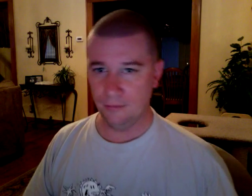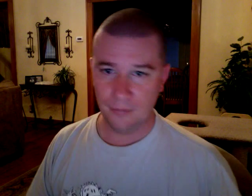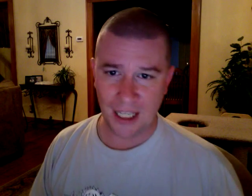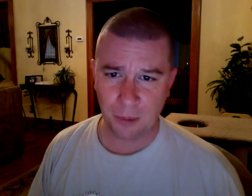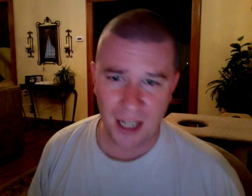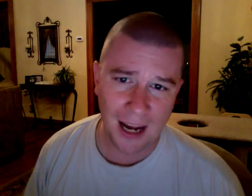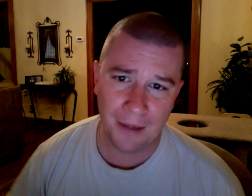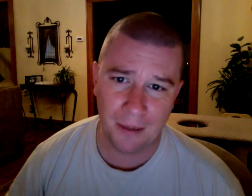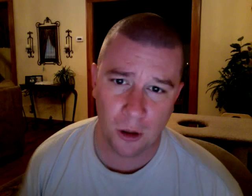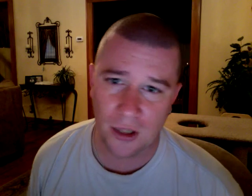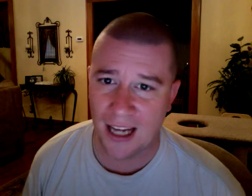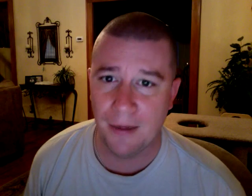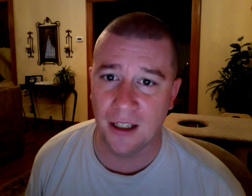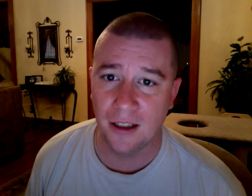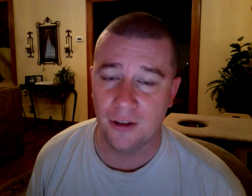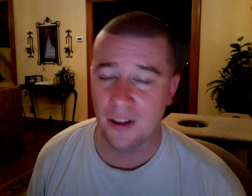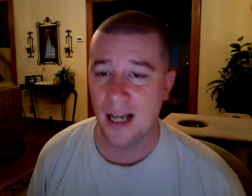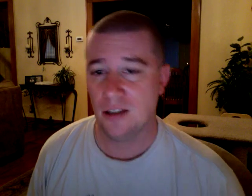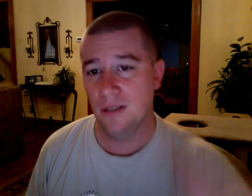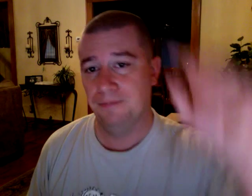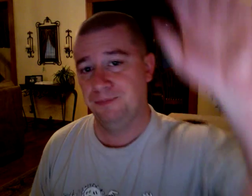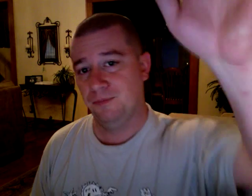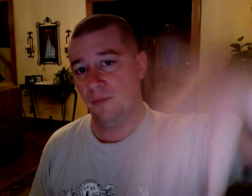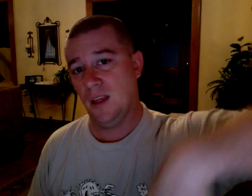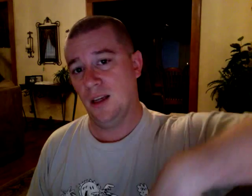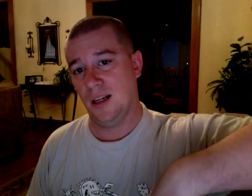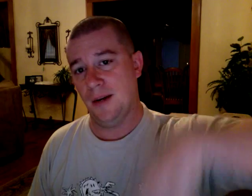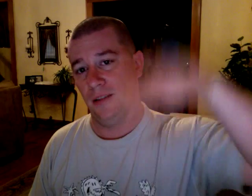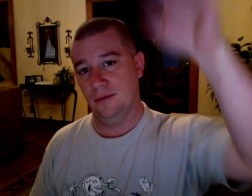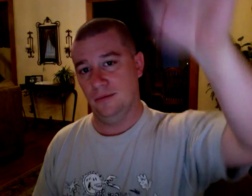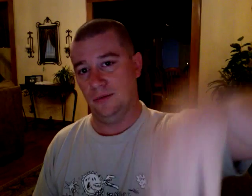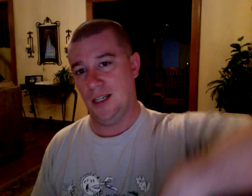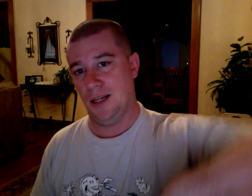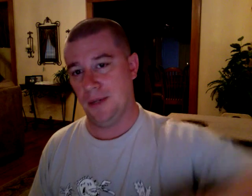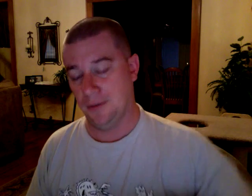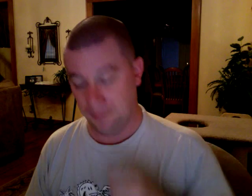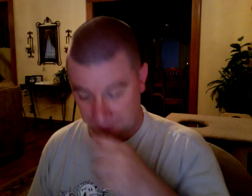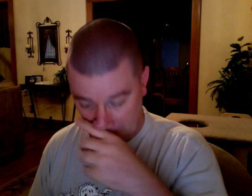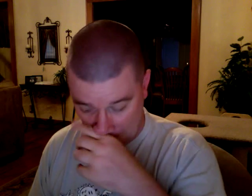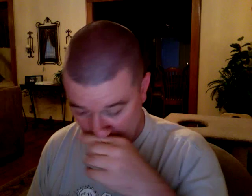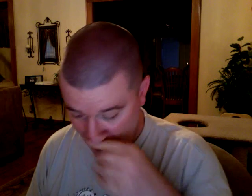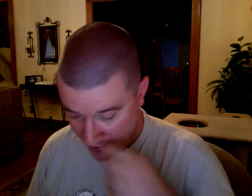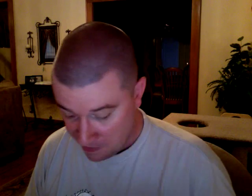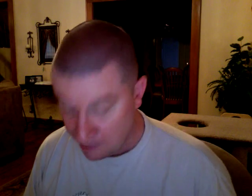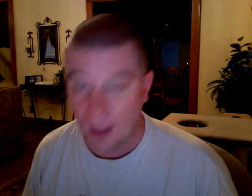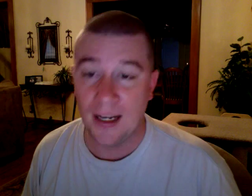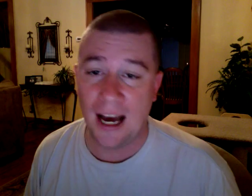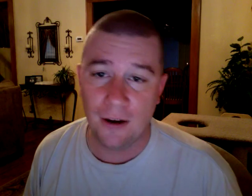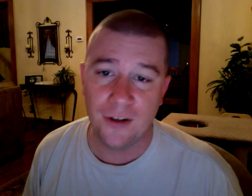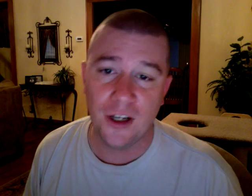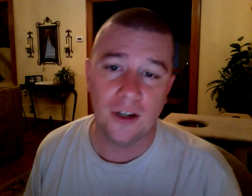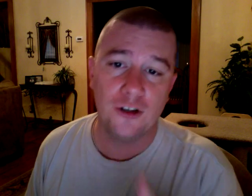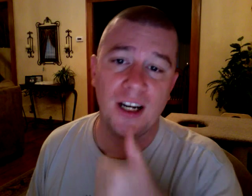That's pretty common in most Latin American countries, actually. Come here, come here. Now, if you're going to drink,